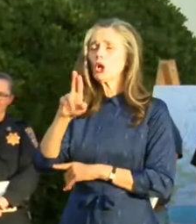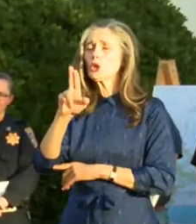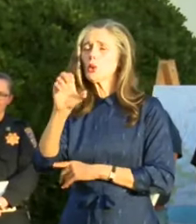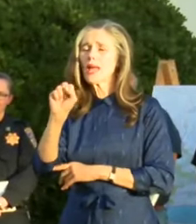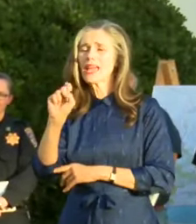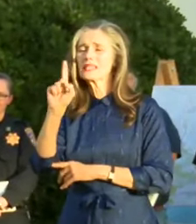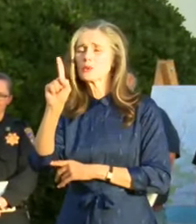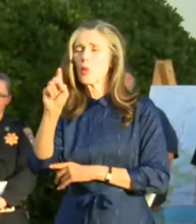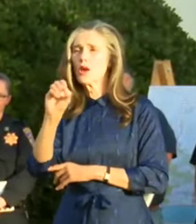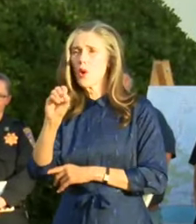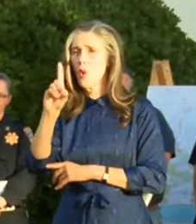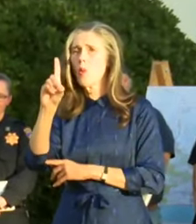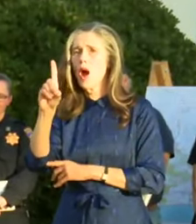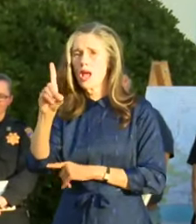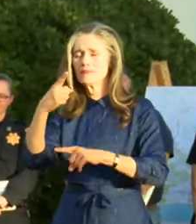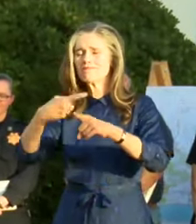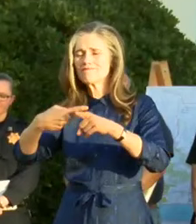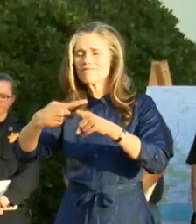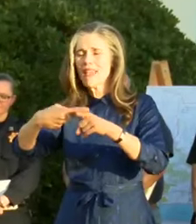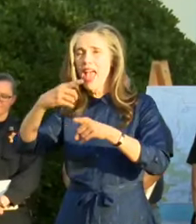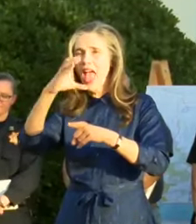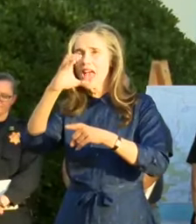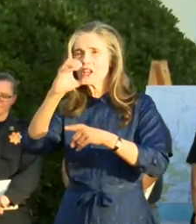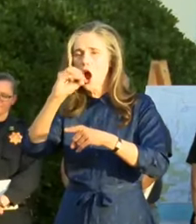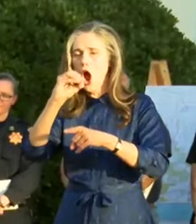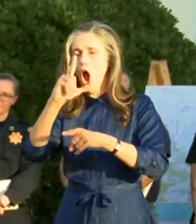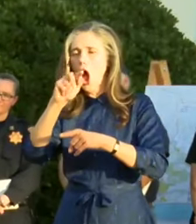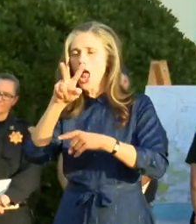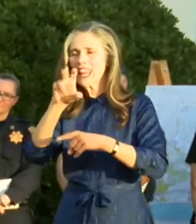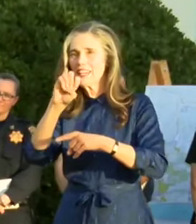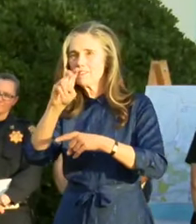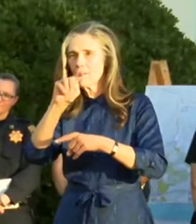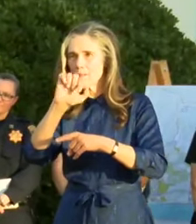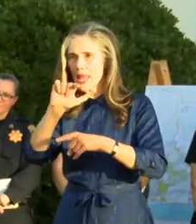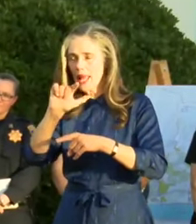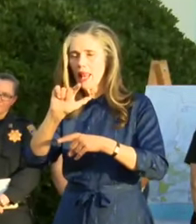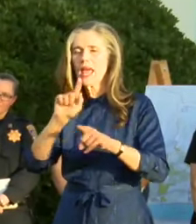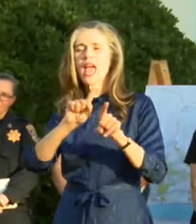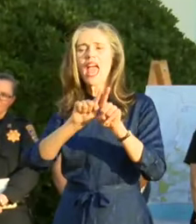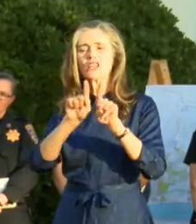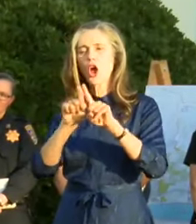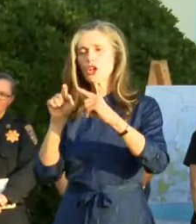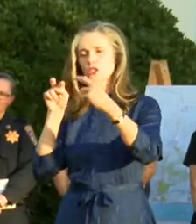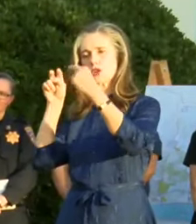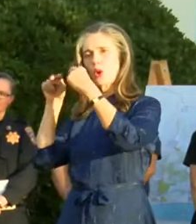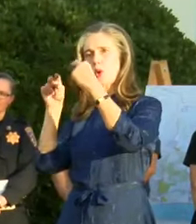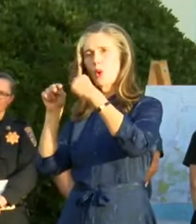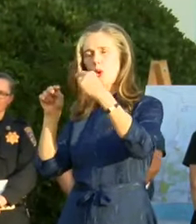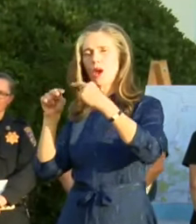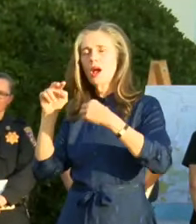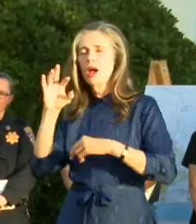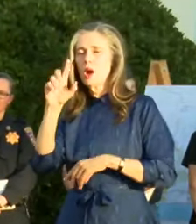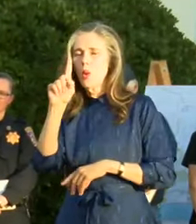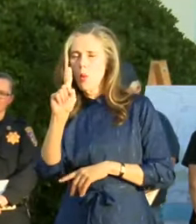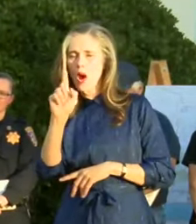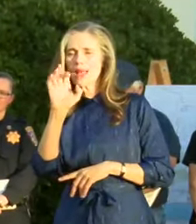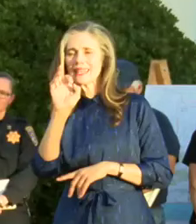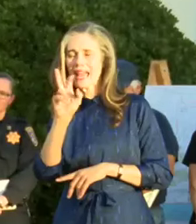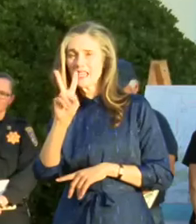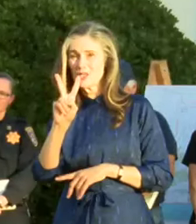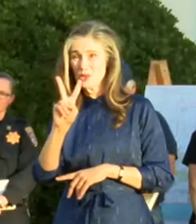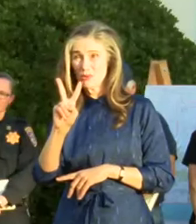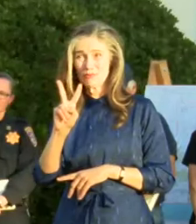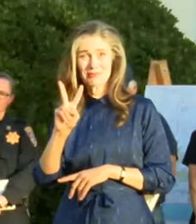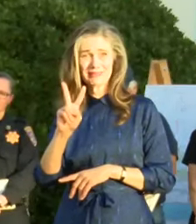and a great section of State Route 192, and it's not until you can see the damage